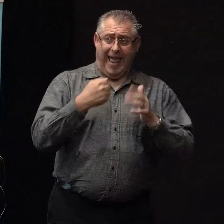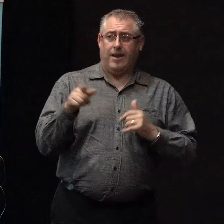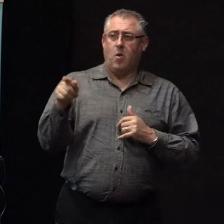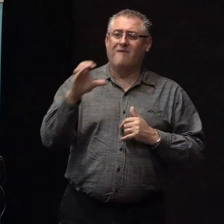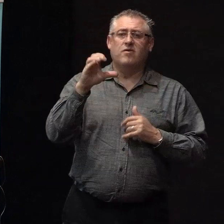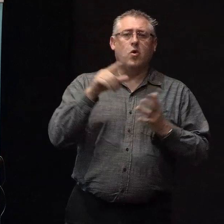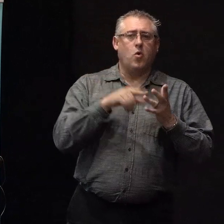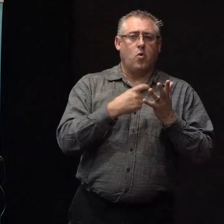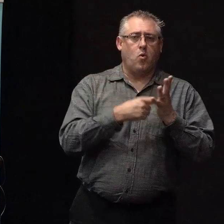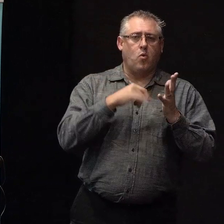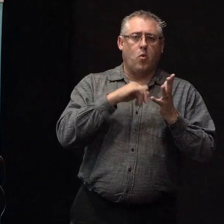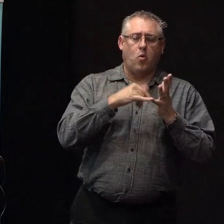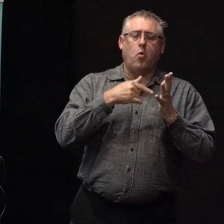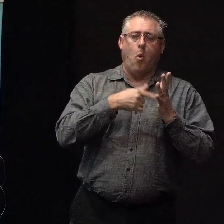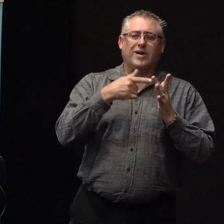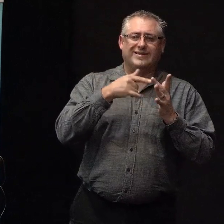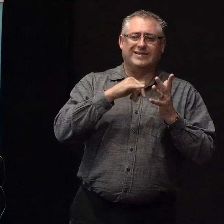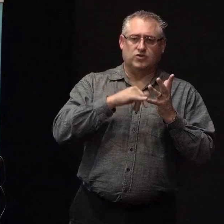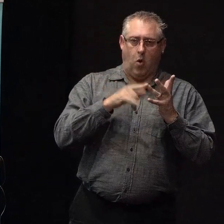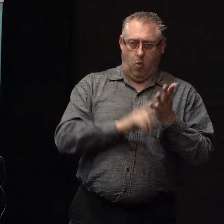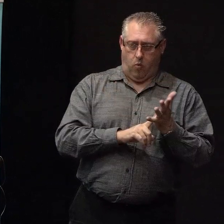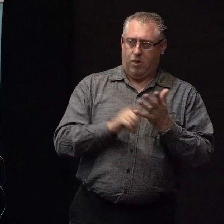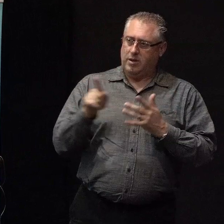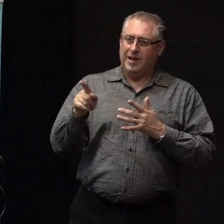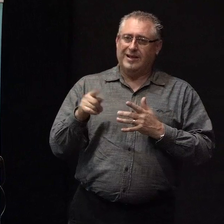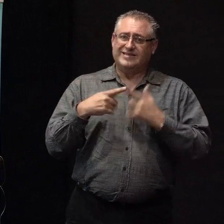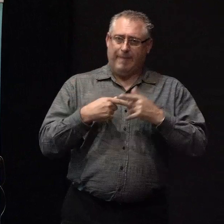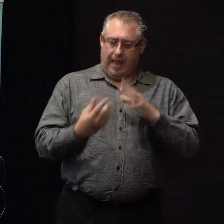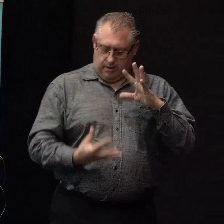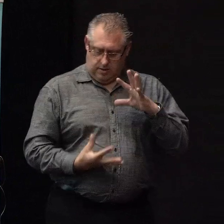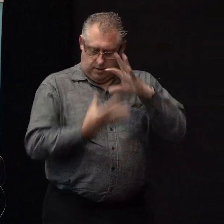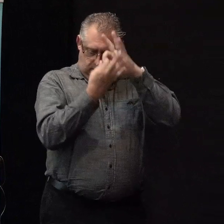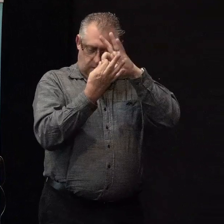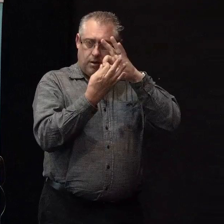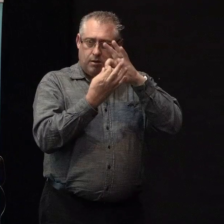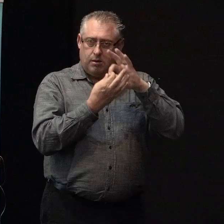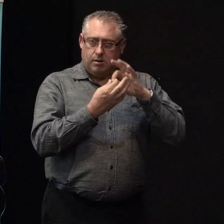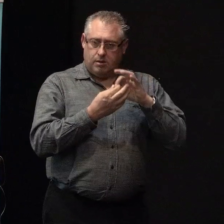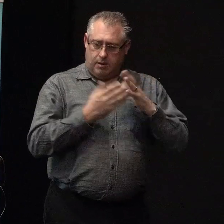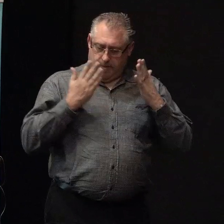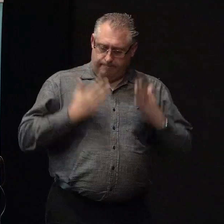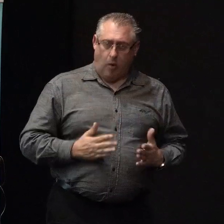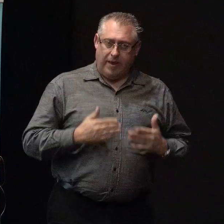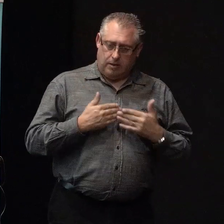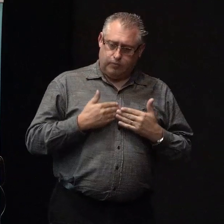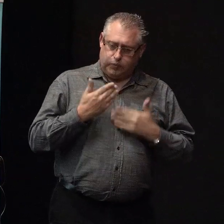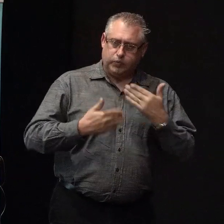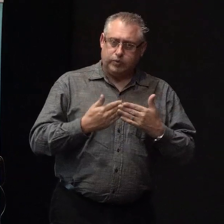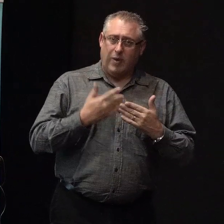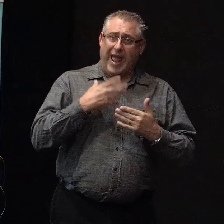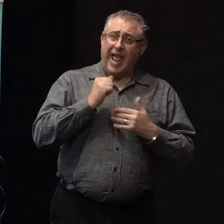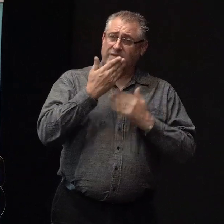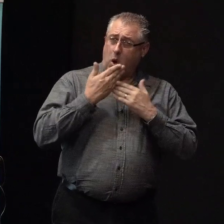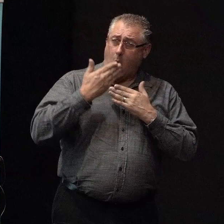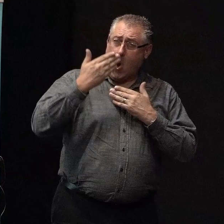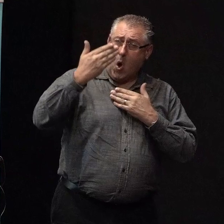is not a choice thing. It's really our body connecting with cortisol and doing as it's told, given that we have this long threat in front of